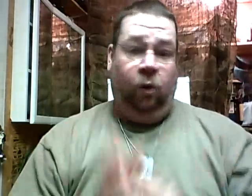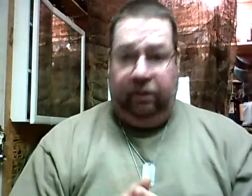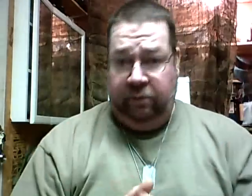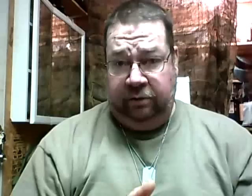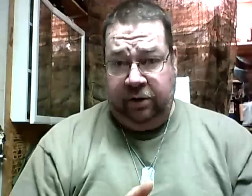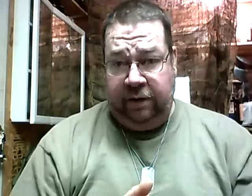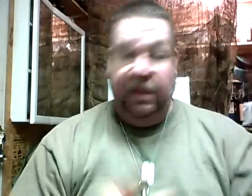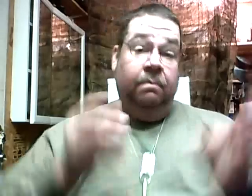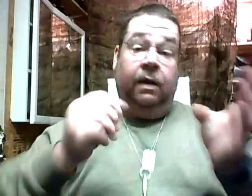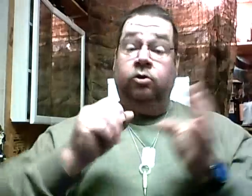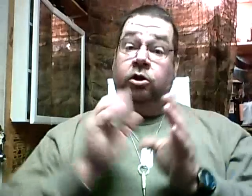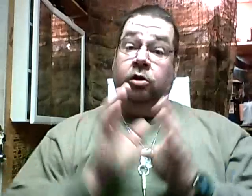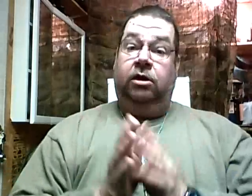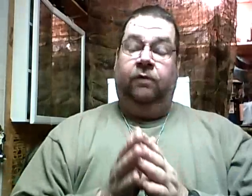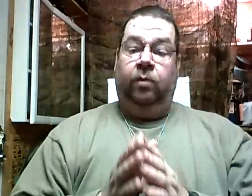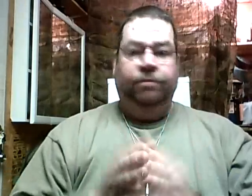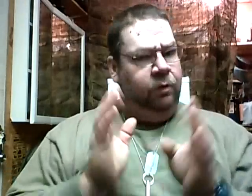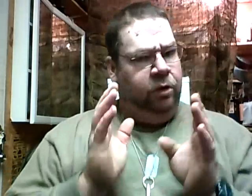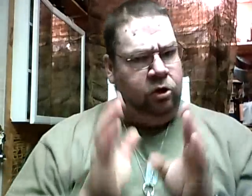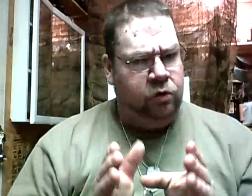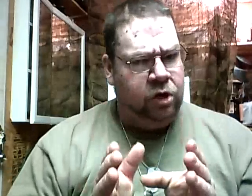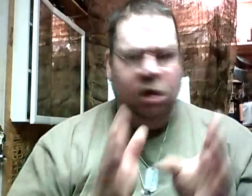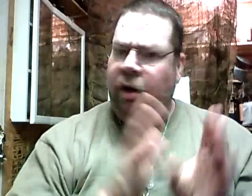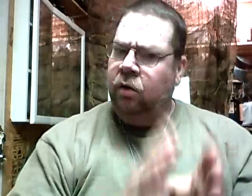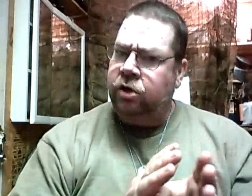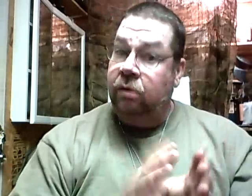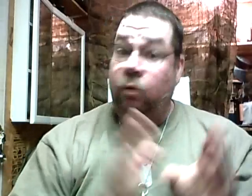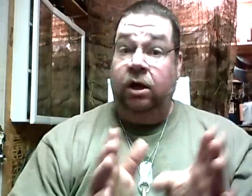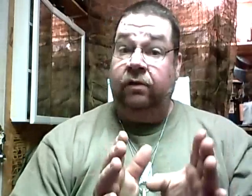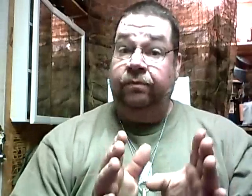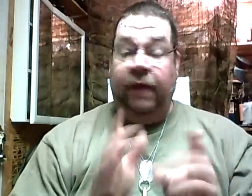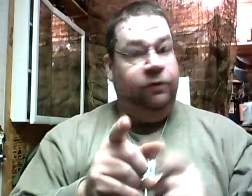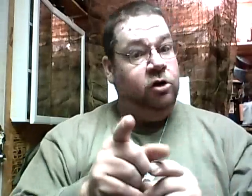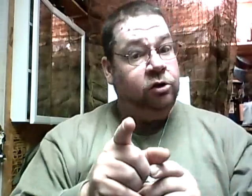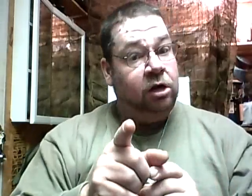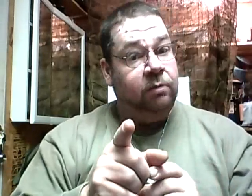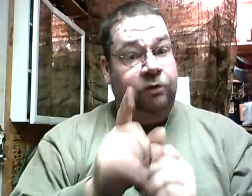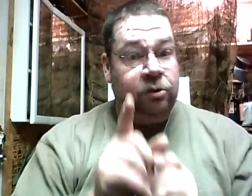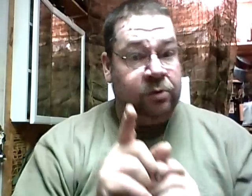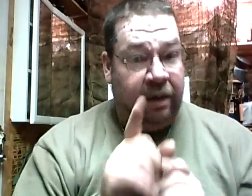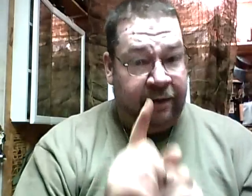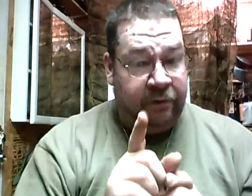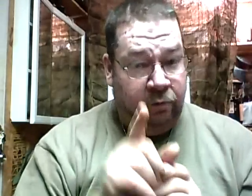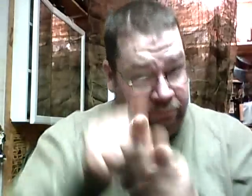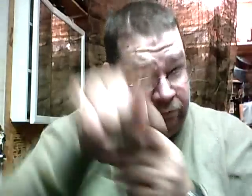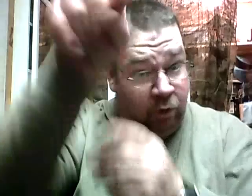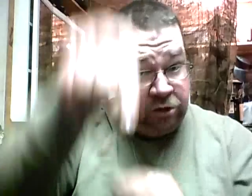whole lot of money. Okay? But I want you to do something for me. Whether you're a new sub, old sub, whatever. Now, if you're a new sub, if you subscribe after you watch